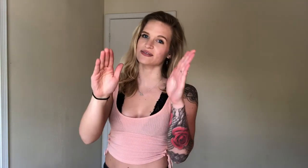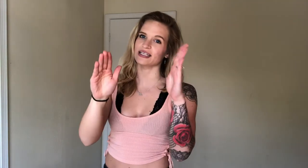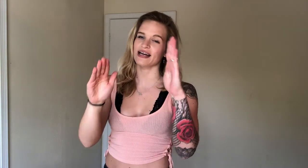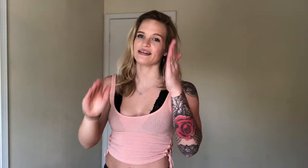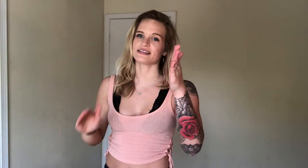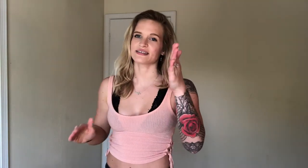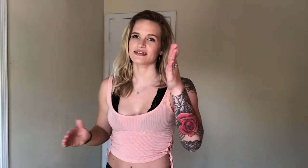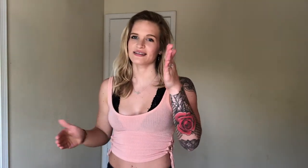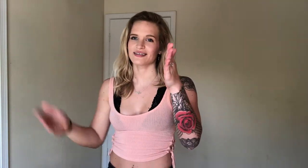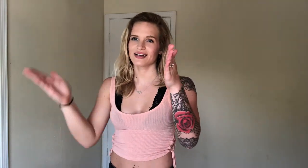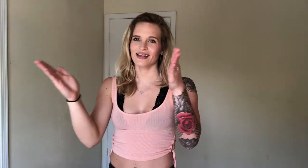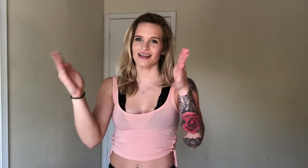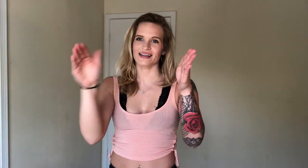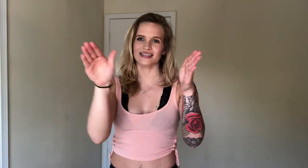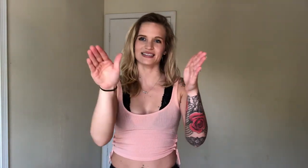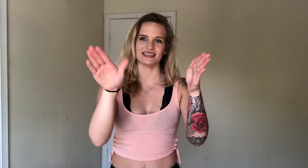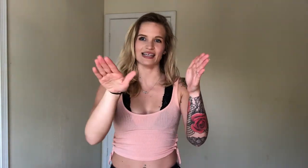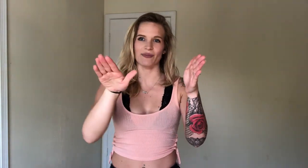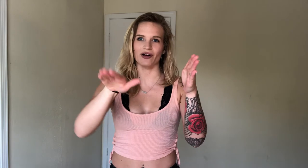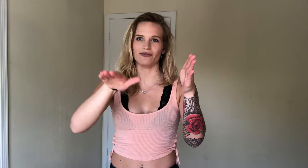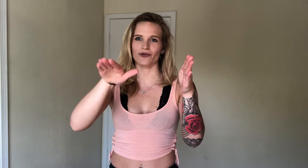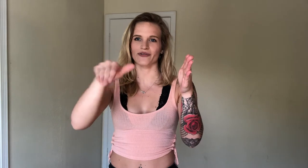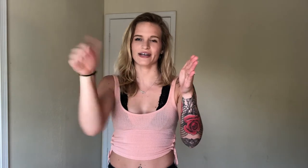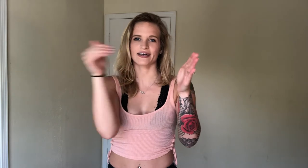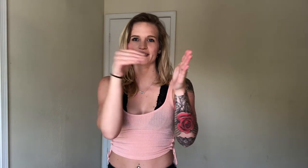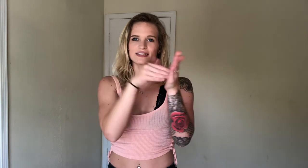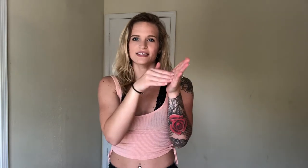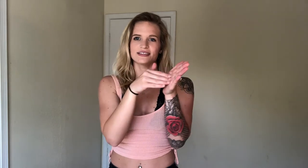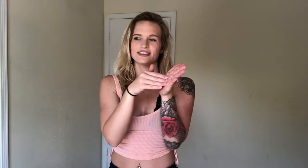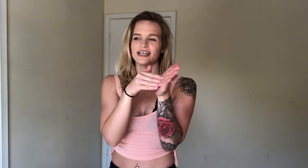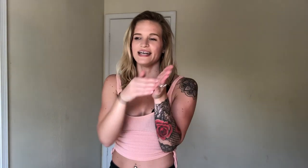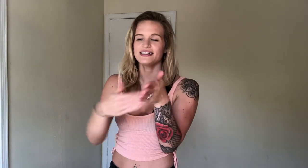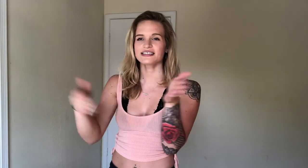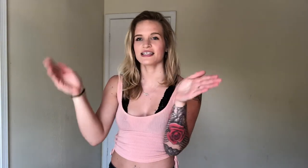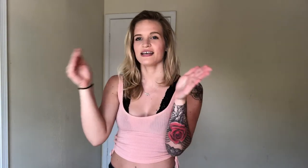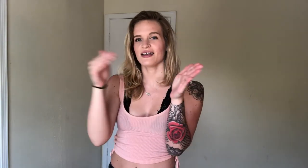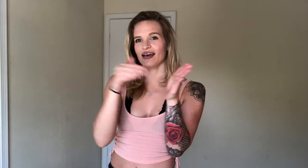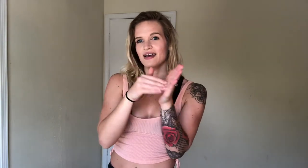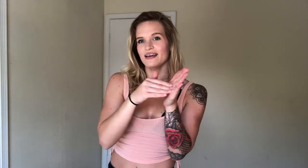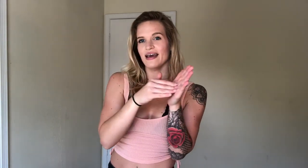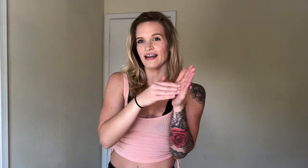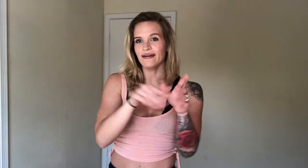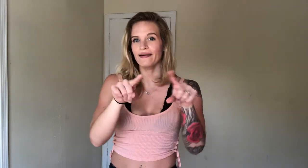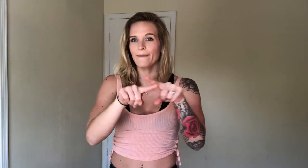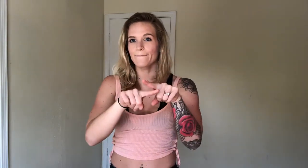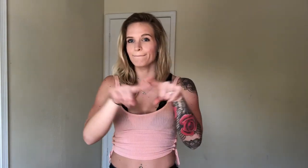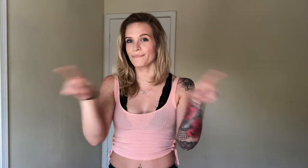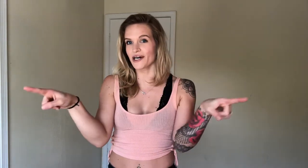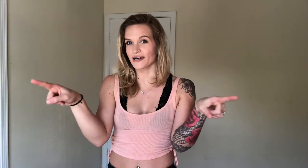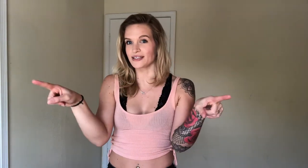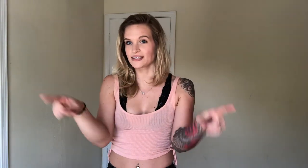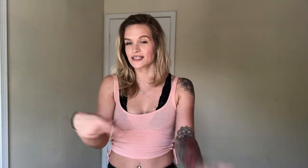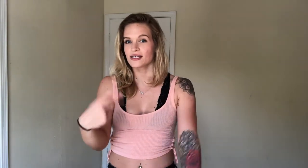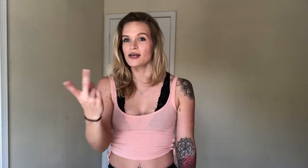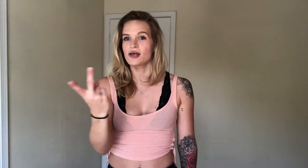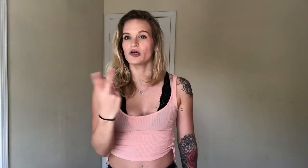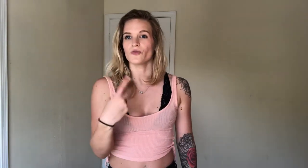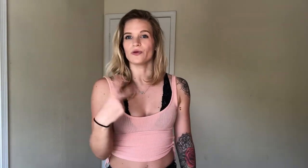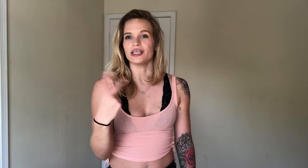So again is. Like this. And tap all four fingers. To your hand. Again. But. We.